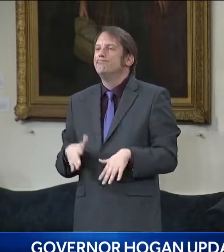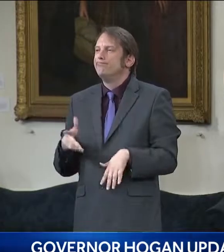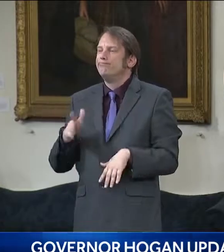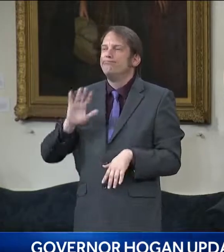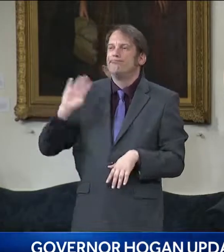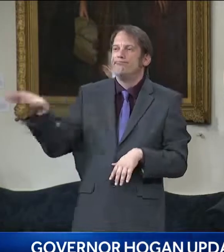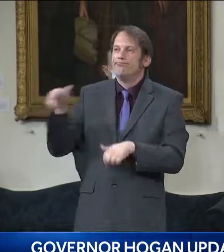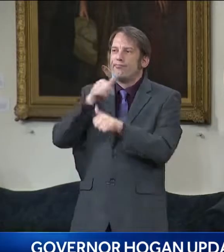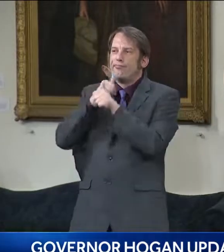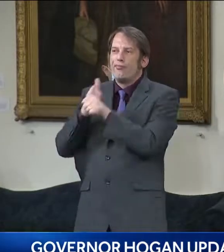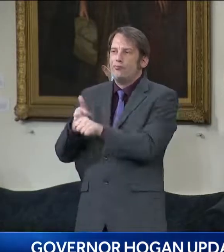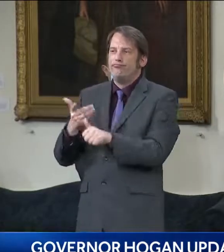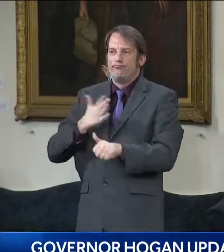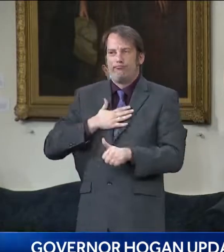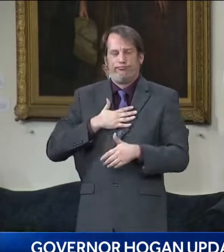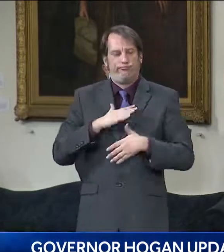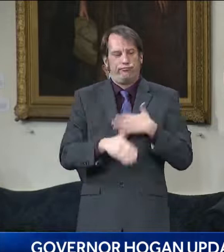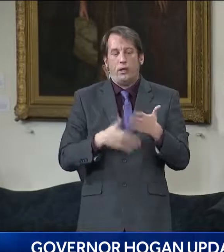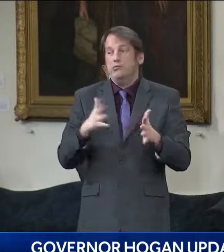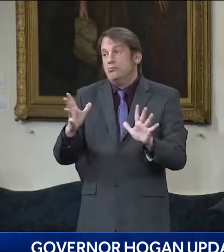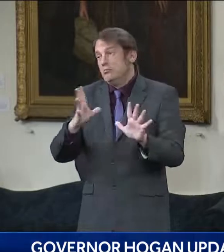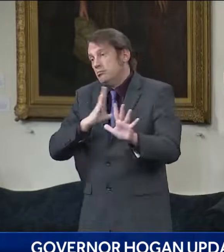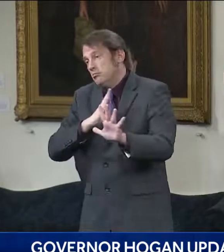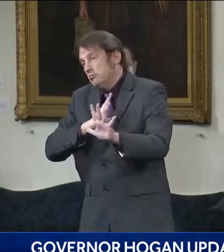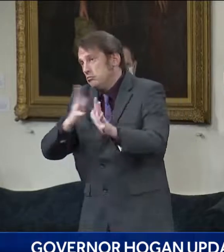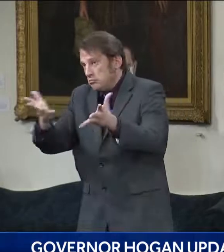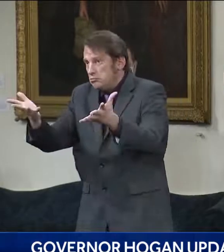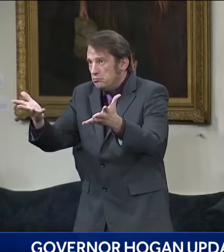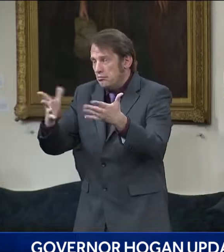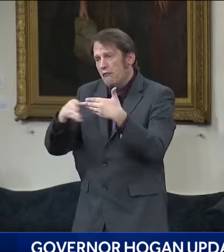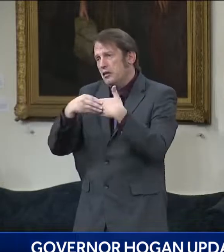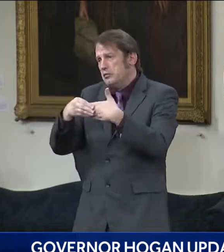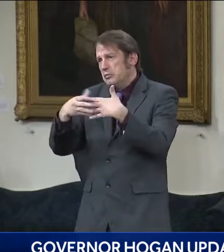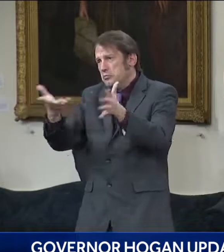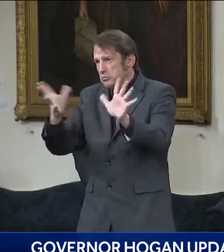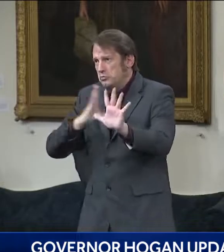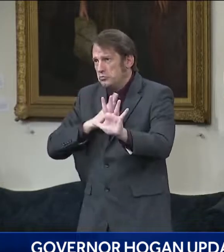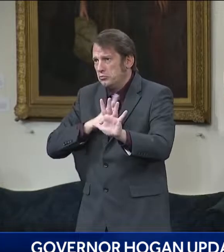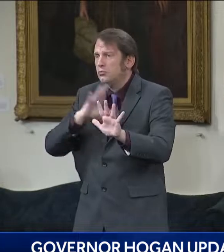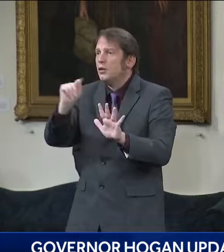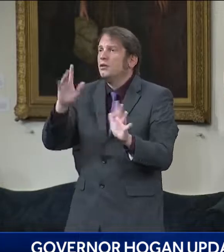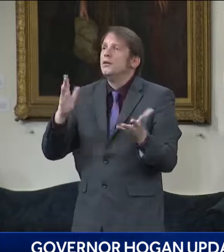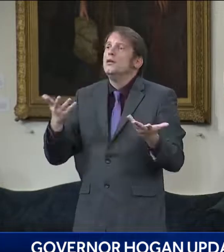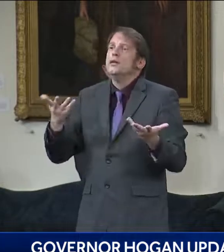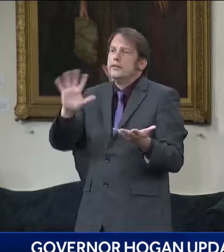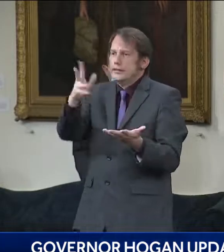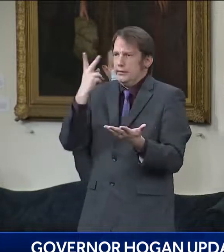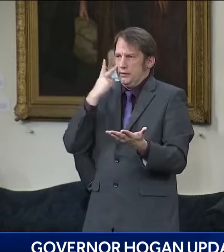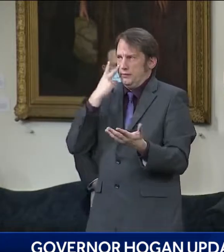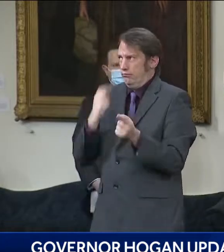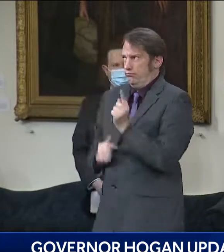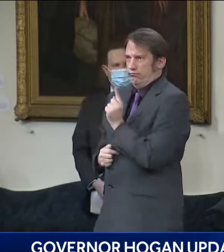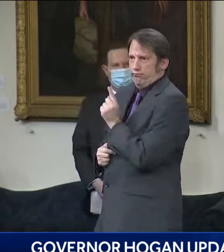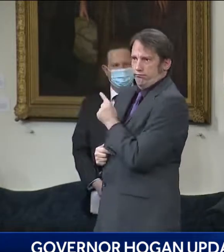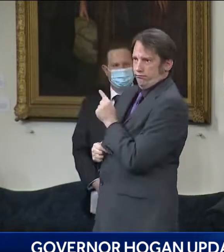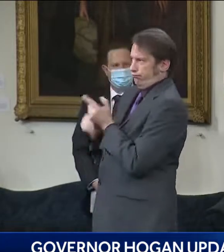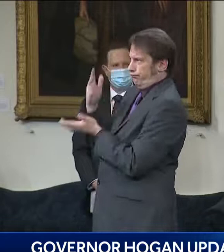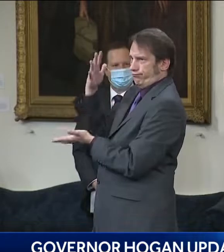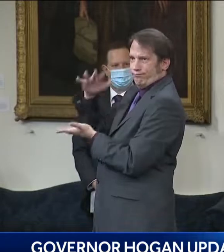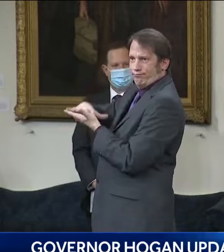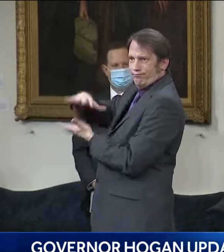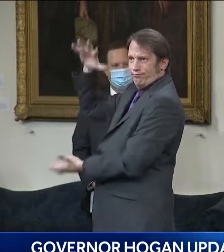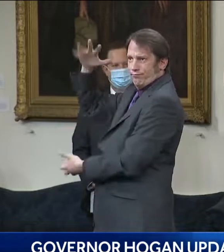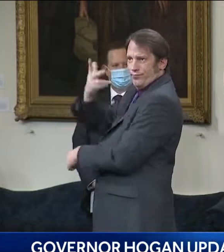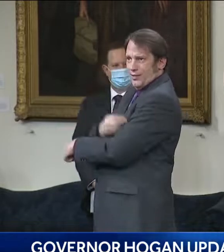flexibility, but, um, as we, I mean, they may get left behind and as the supply increases, there's going to be no excuse for any